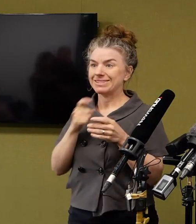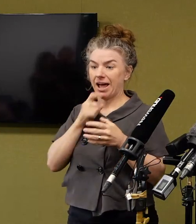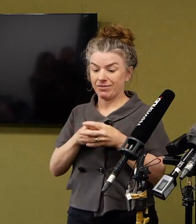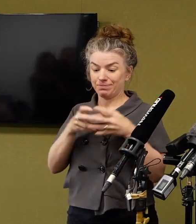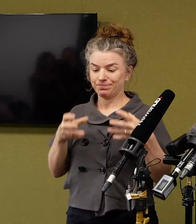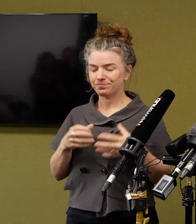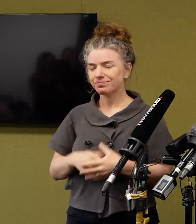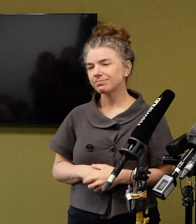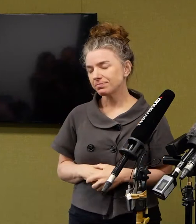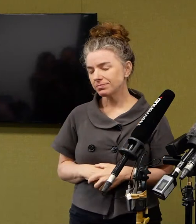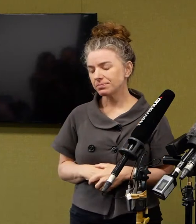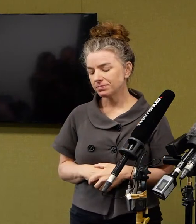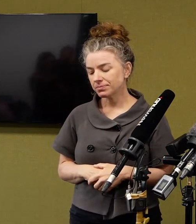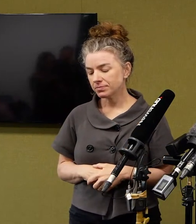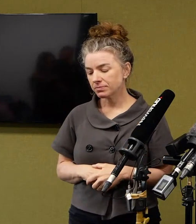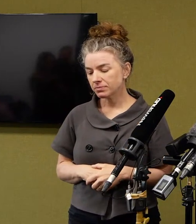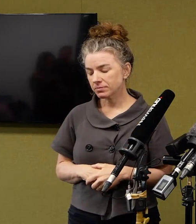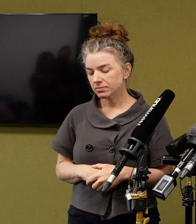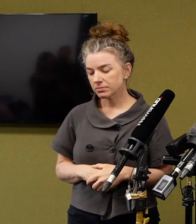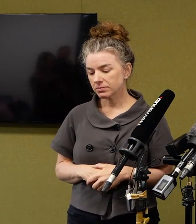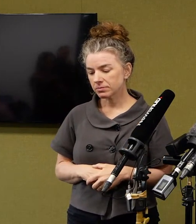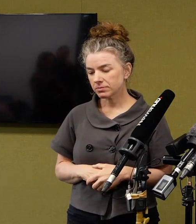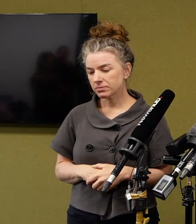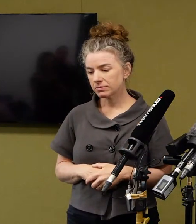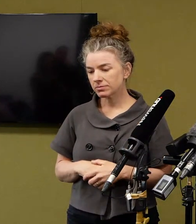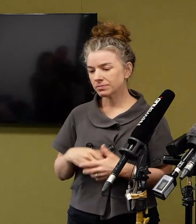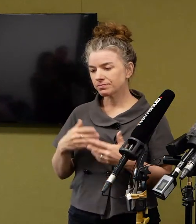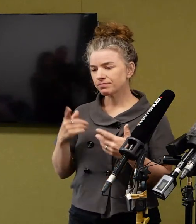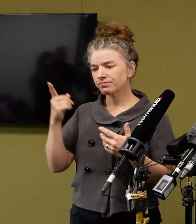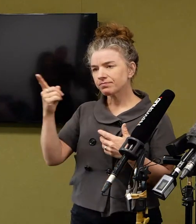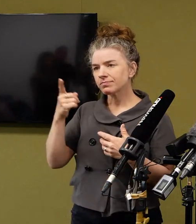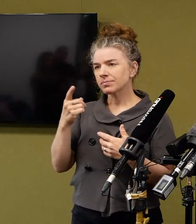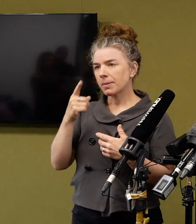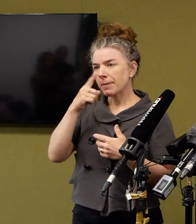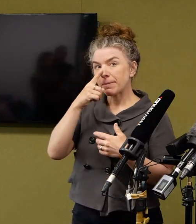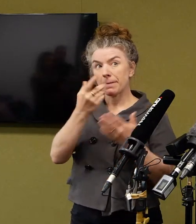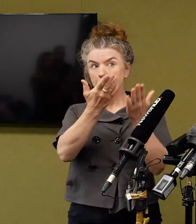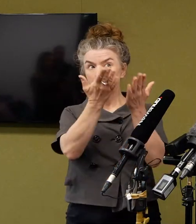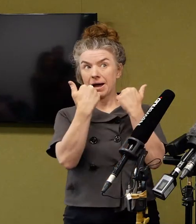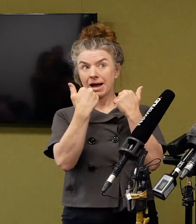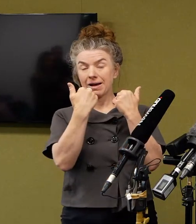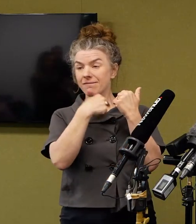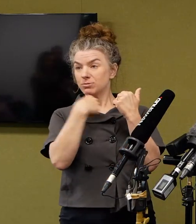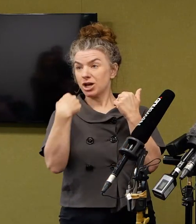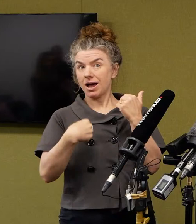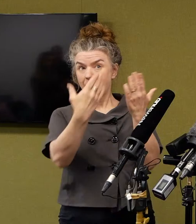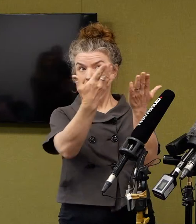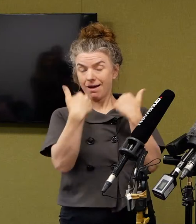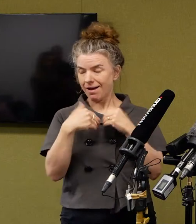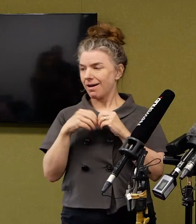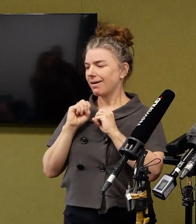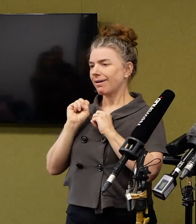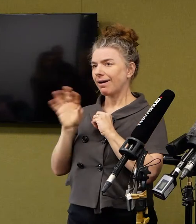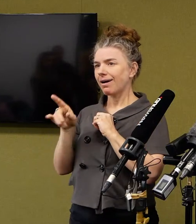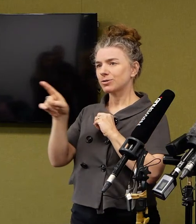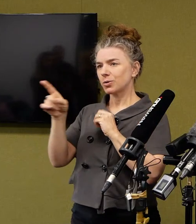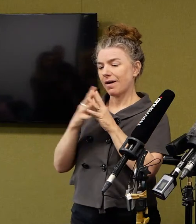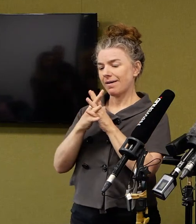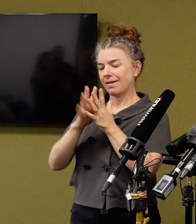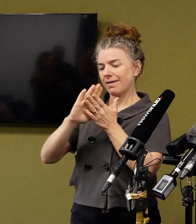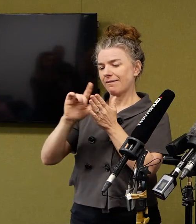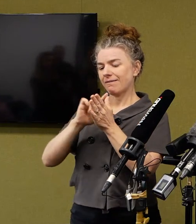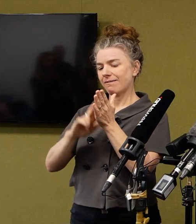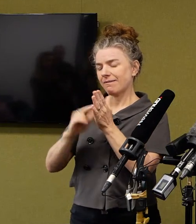I want to update you also on the situation at the Whangaparaoa Reception Centre. We're now